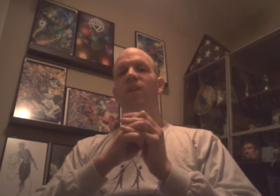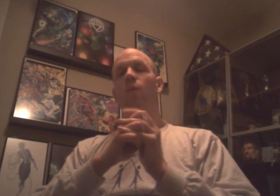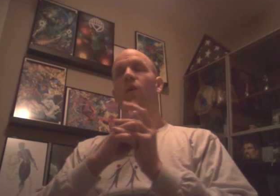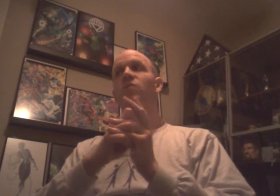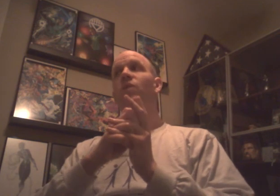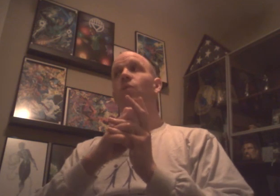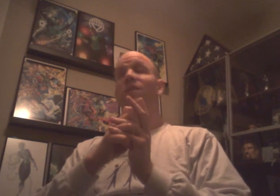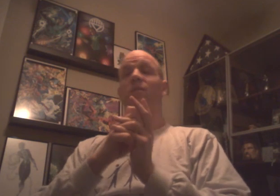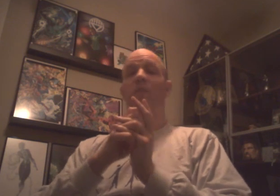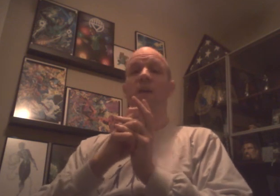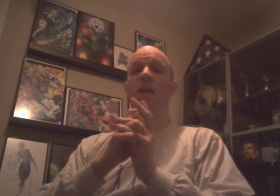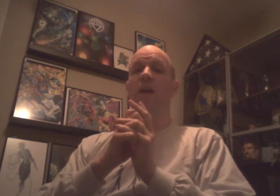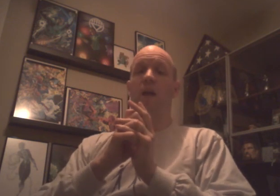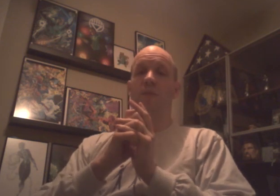that it works when Wrestlemania happens.